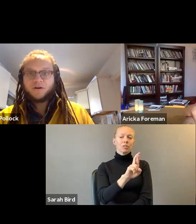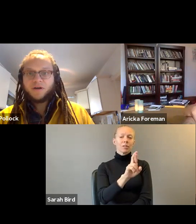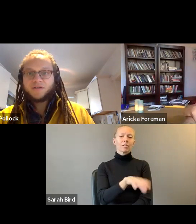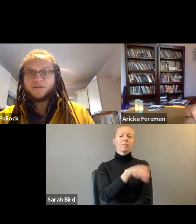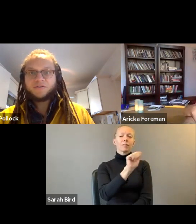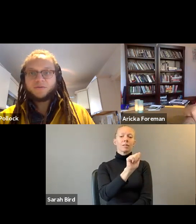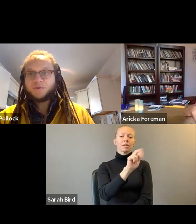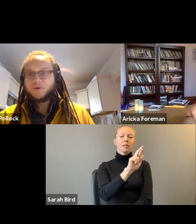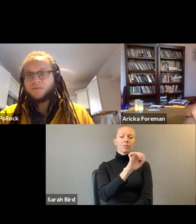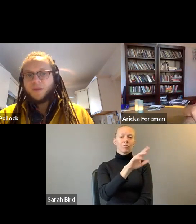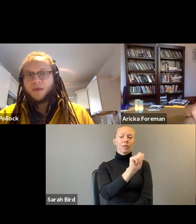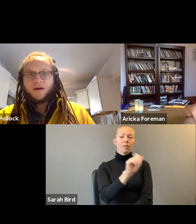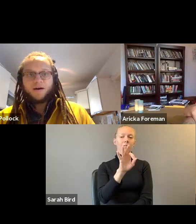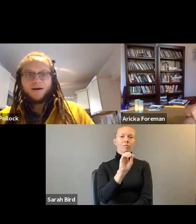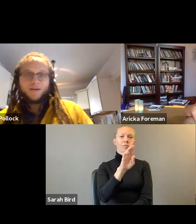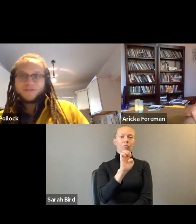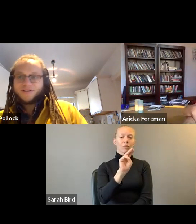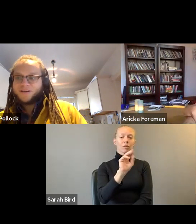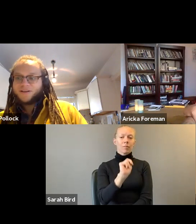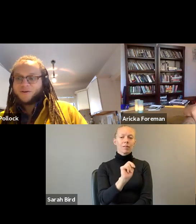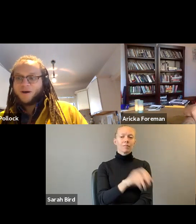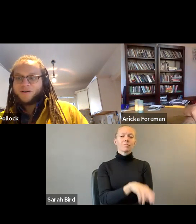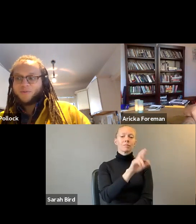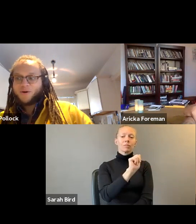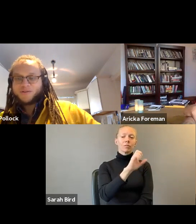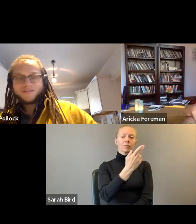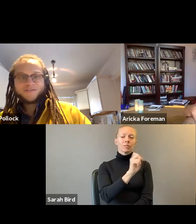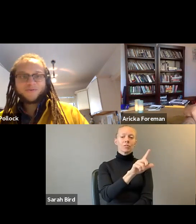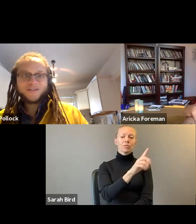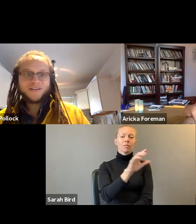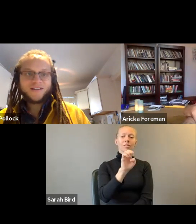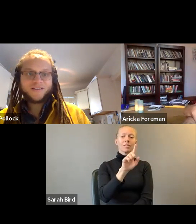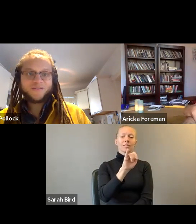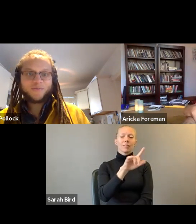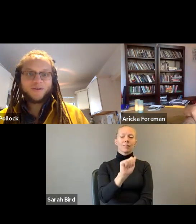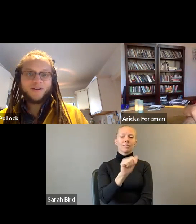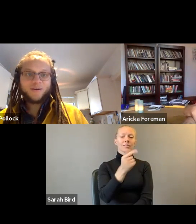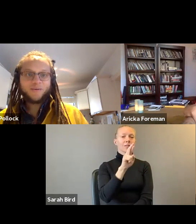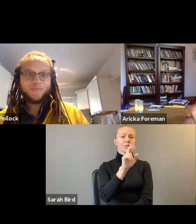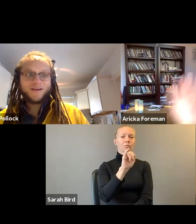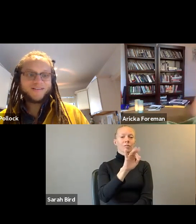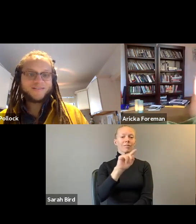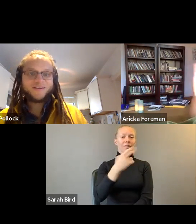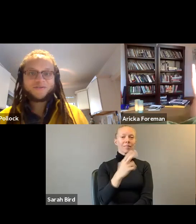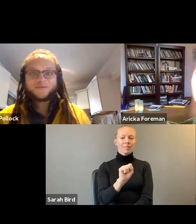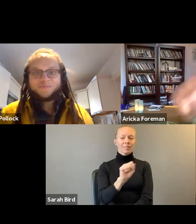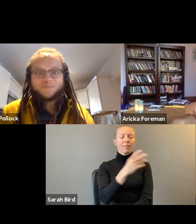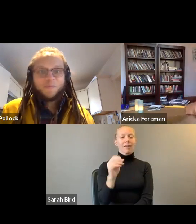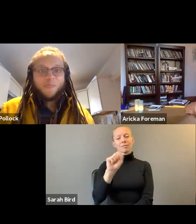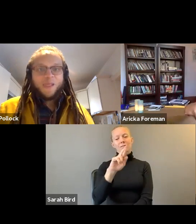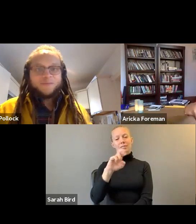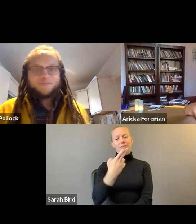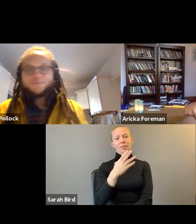who is our ASL interpreter. I'm going to say goodbye to the poets for a second, and they'll be back on stage.